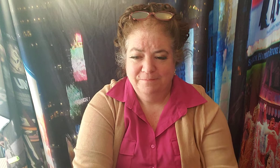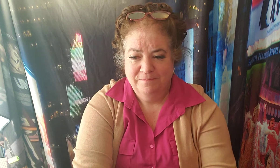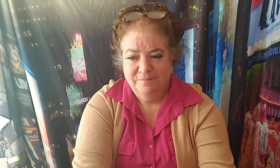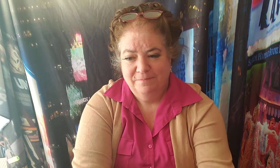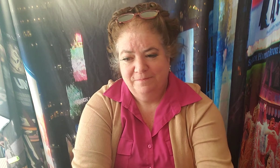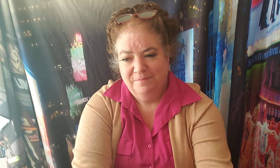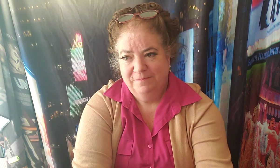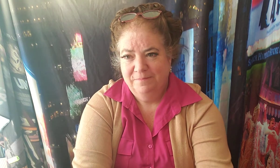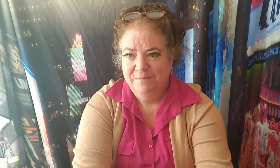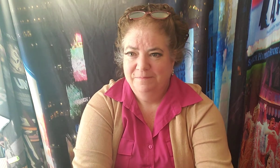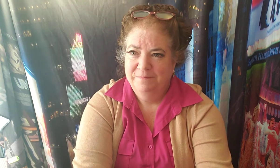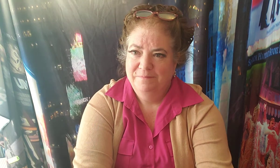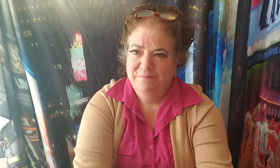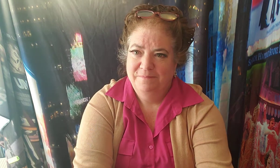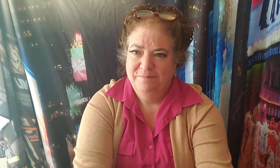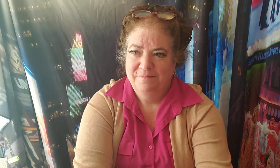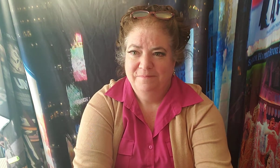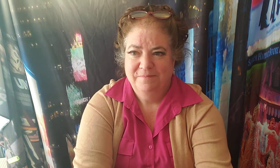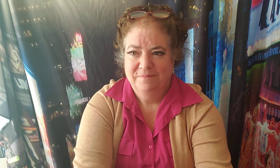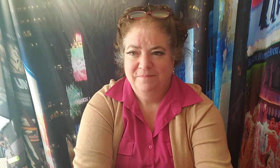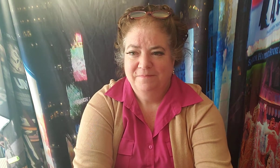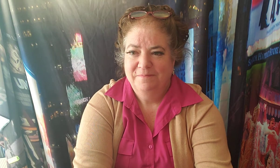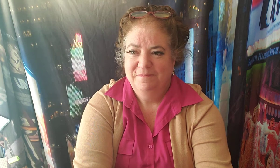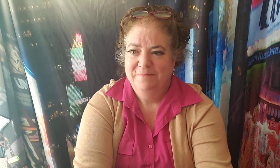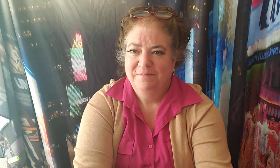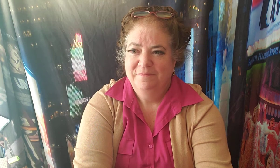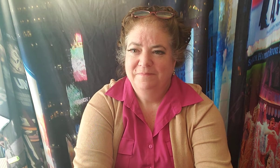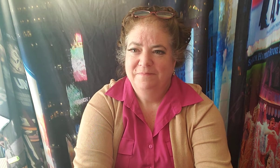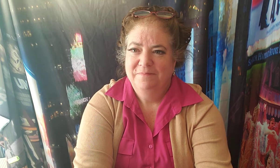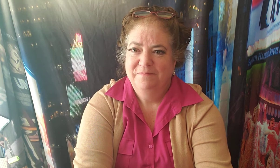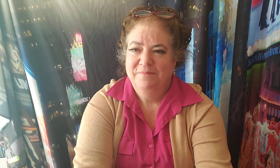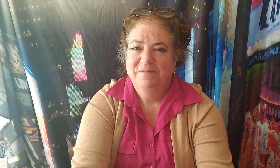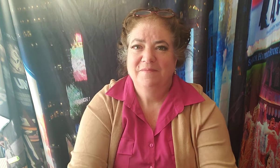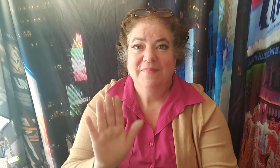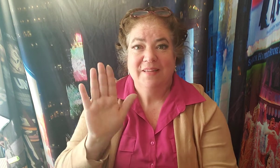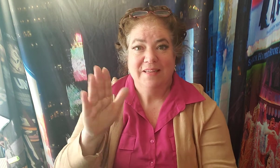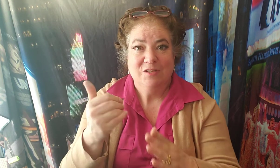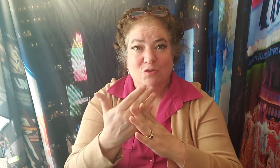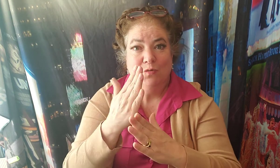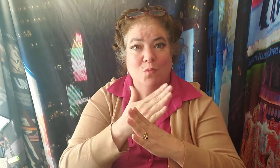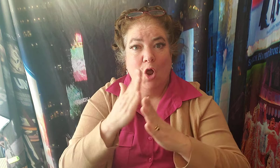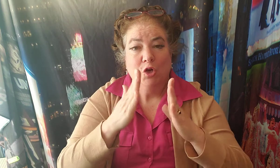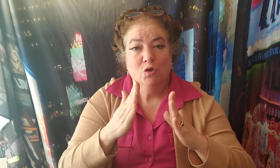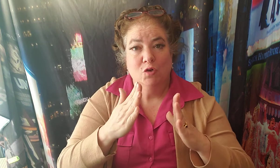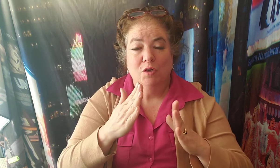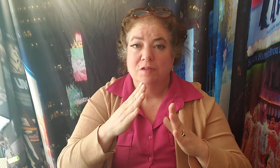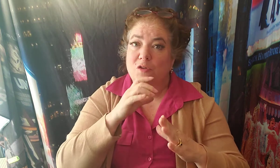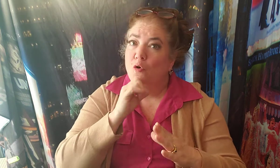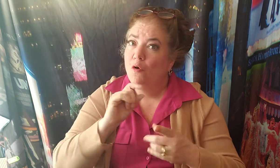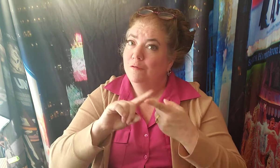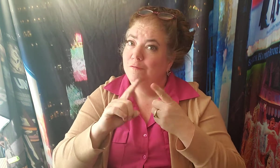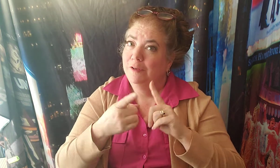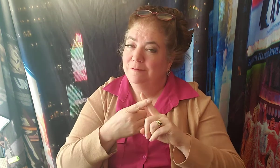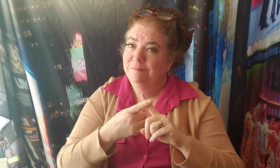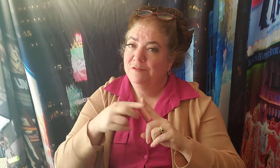His new partner would be an old friend And somebody we already know Which is Irving Berlin